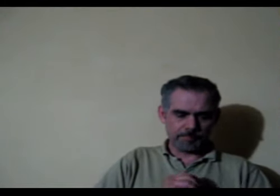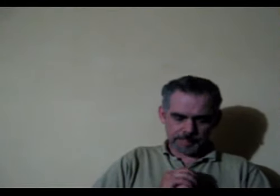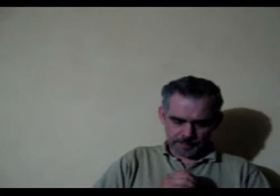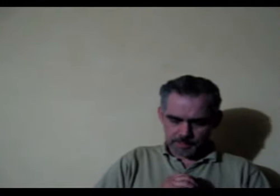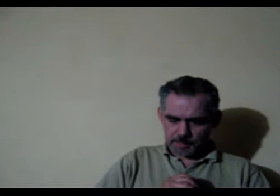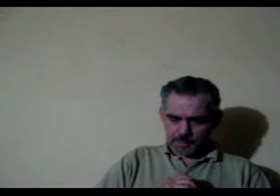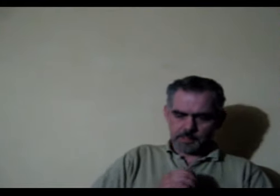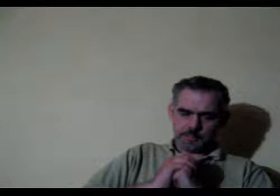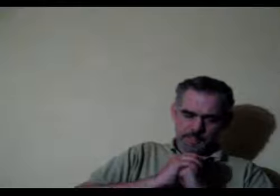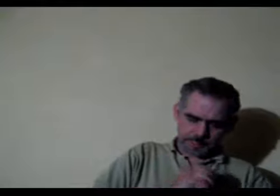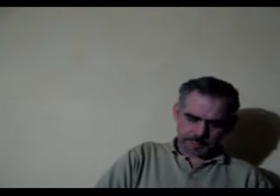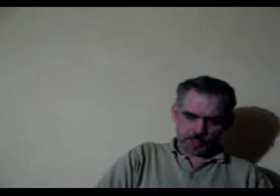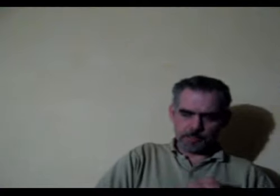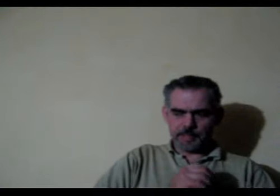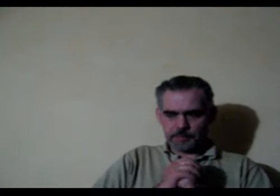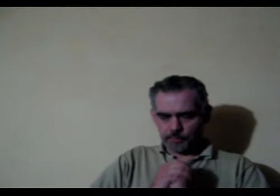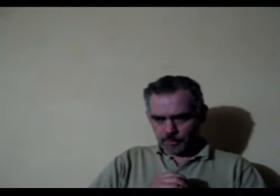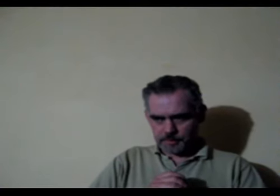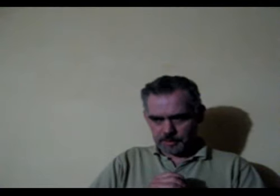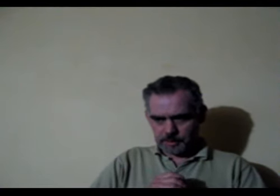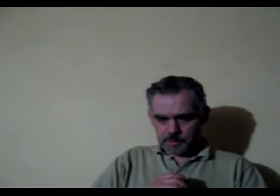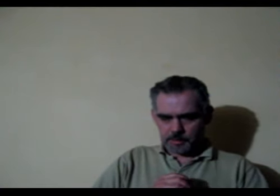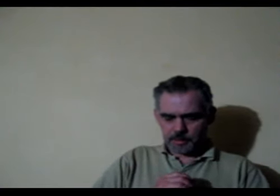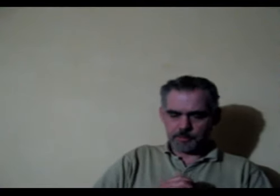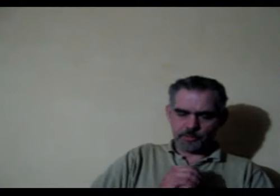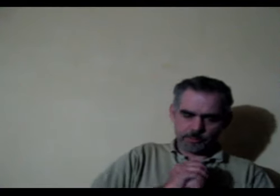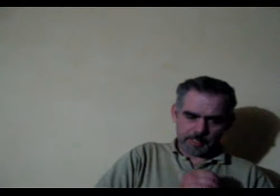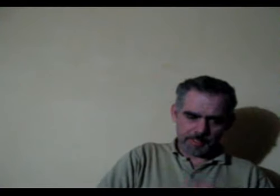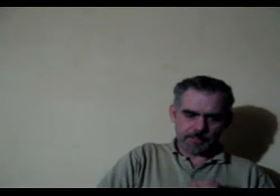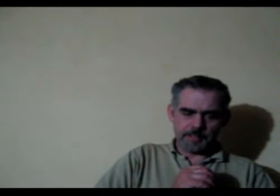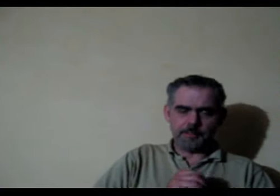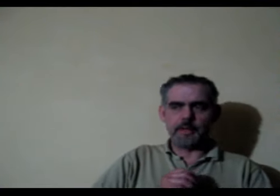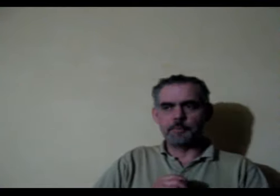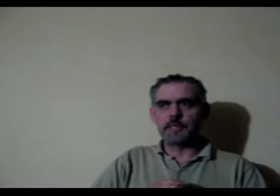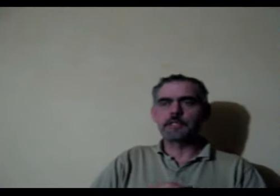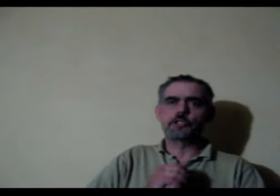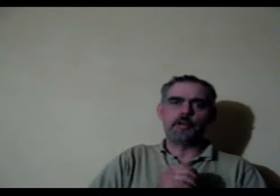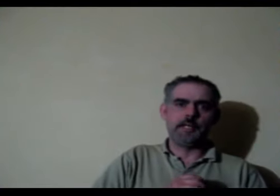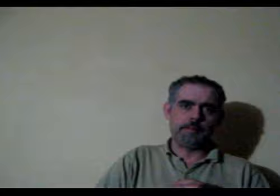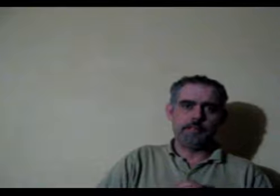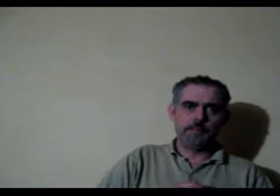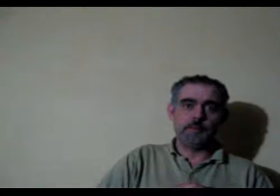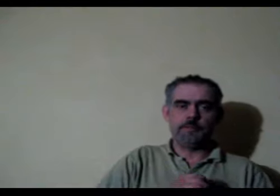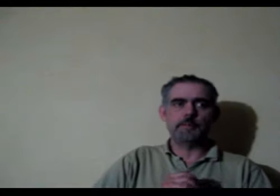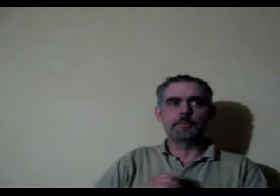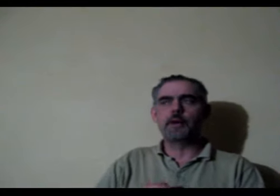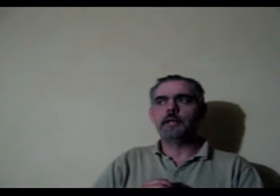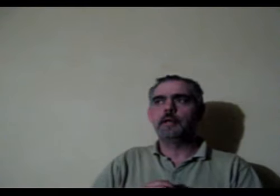because genetically your brain is formed ok but your brain then develops and it's the training that develops the brain